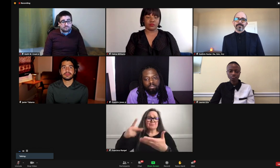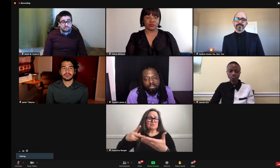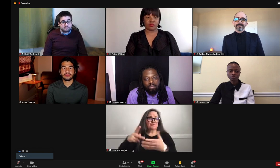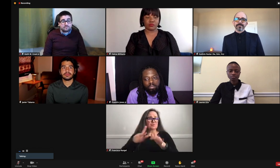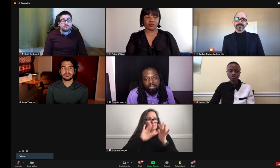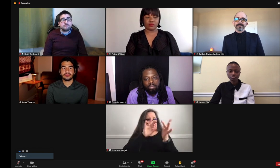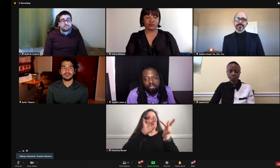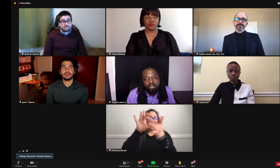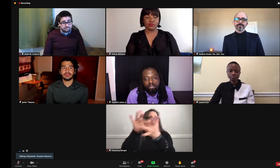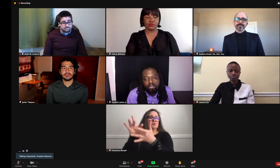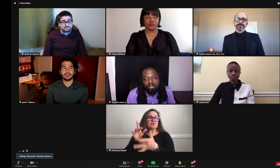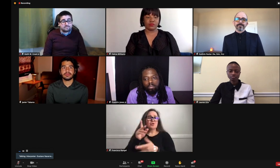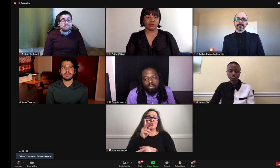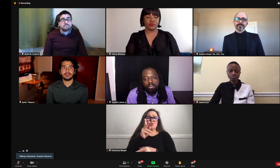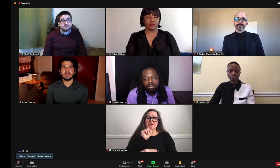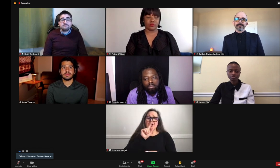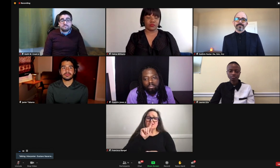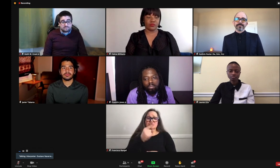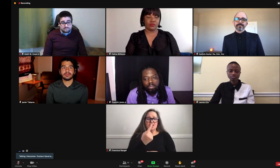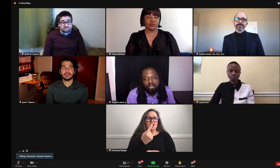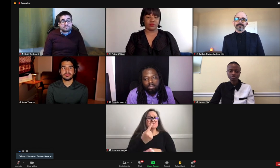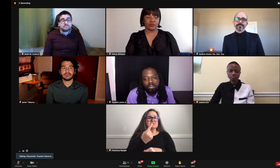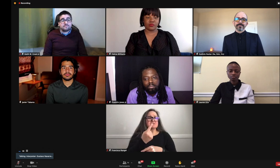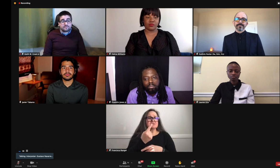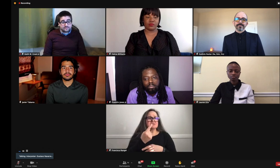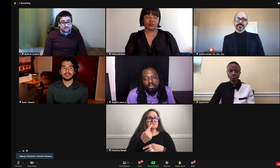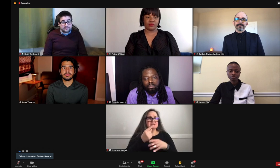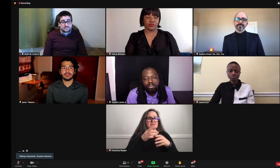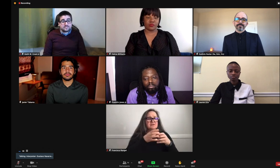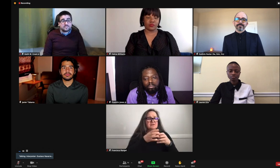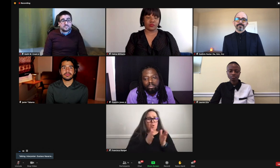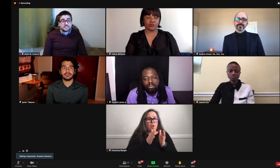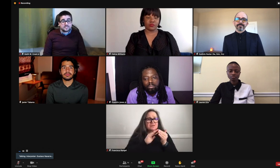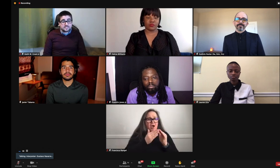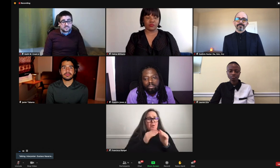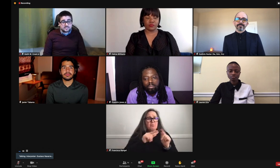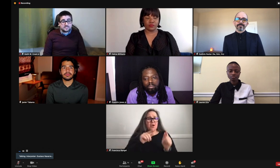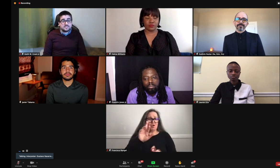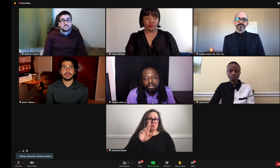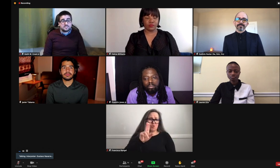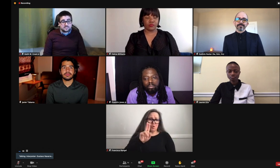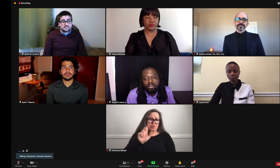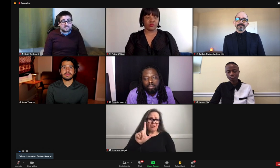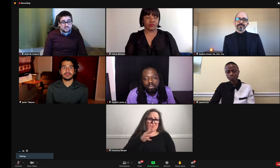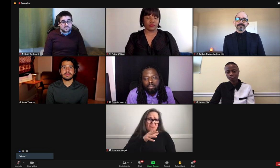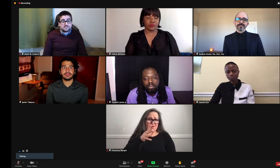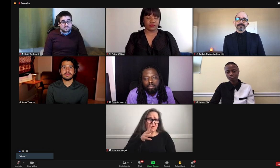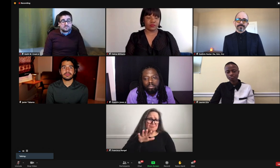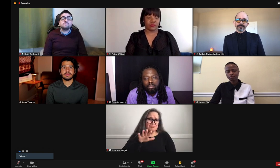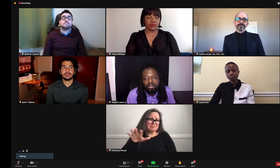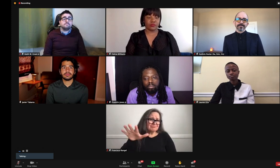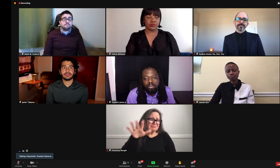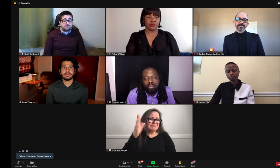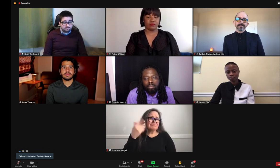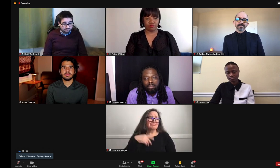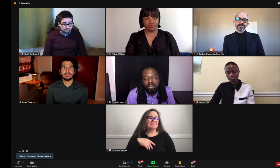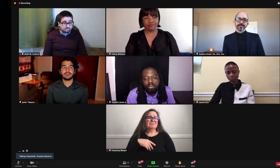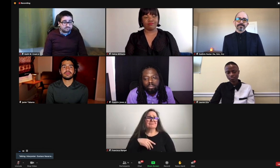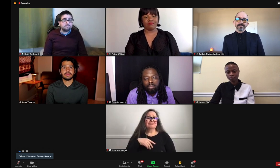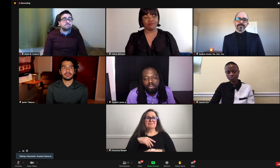This opportunity will allow us to grow our network and the programs that we can provide. And not only in cities, but